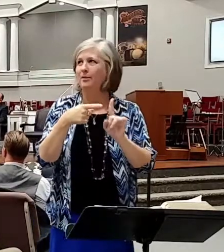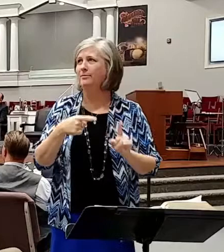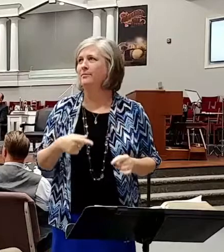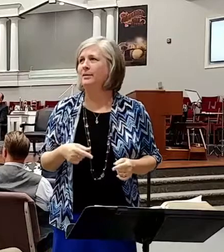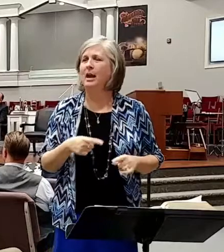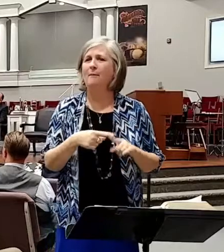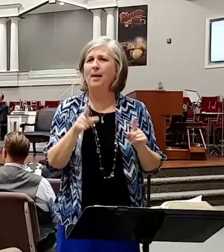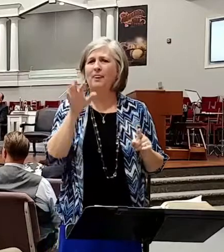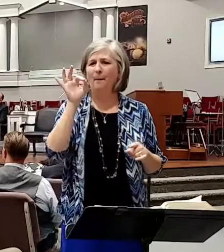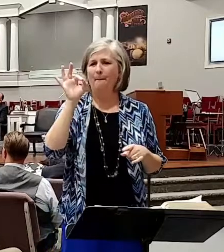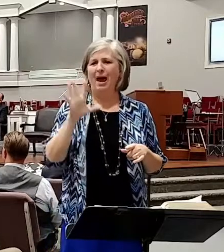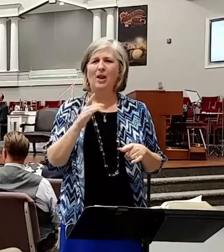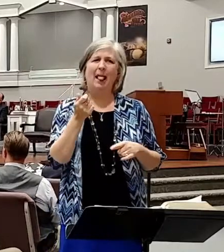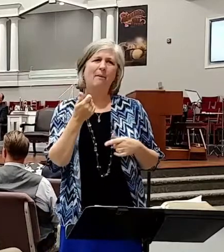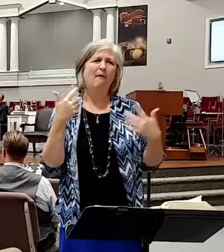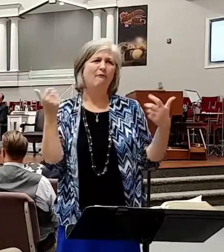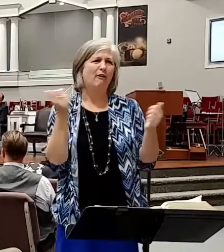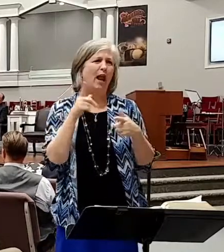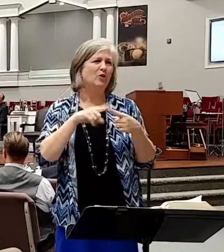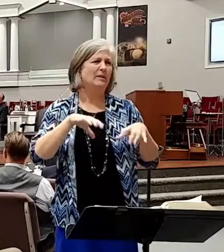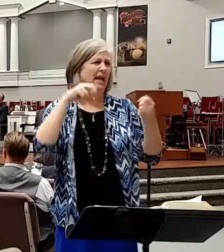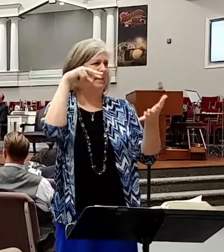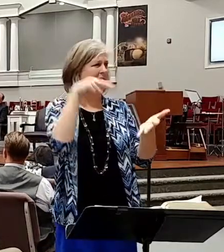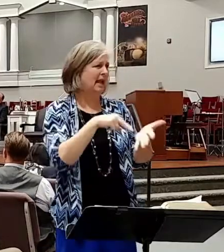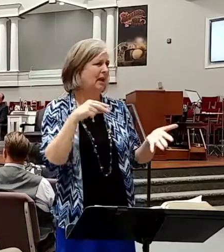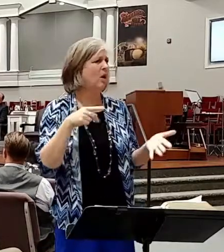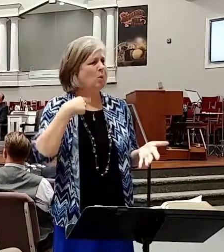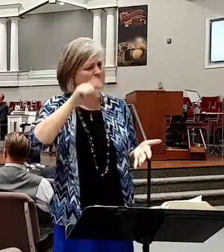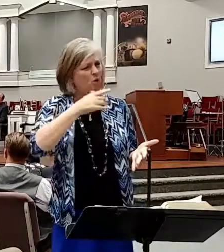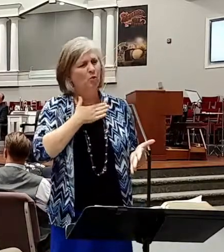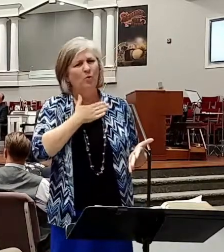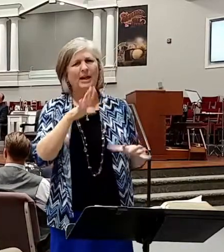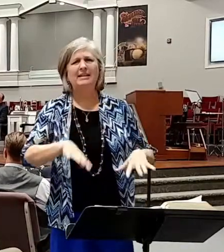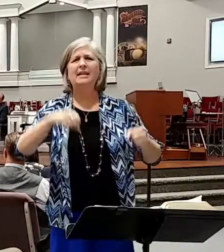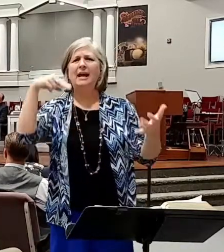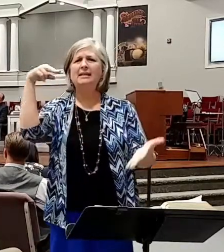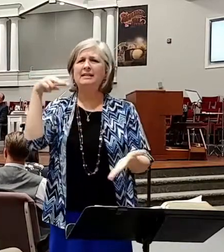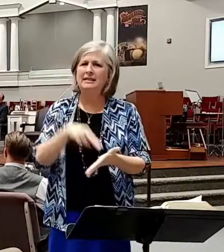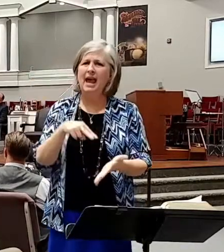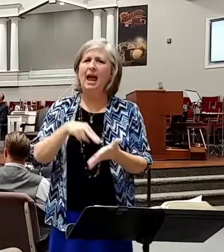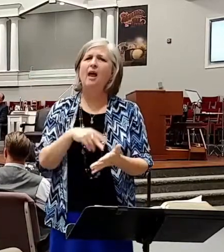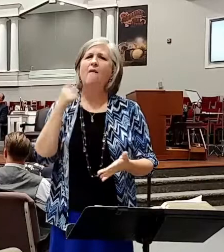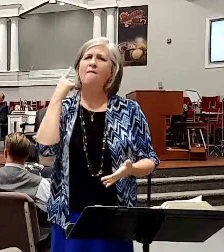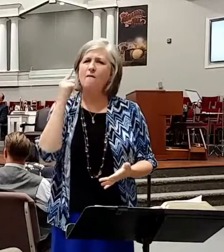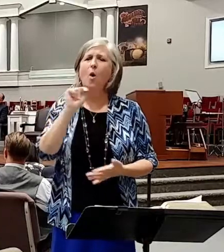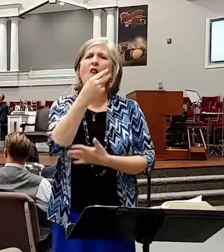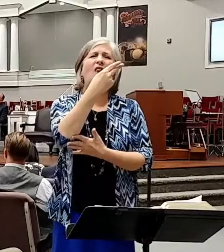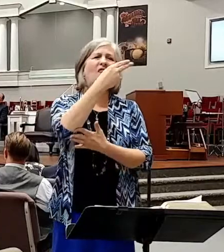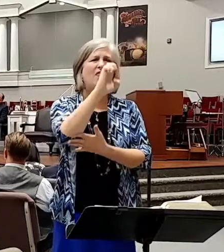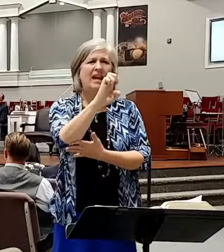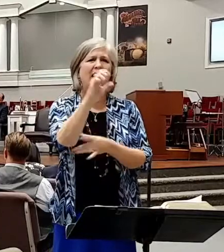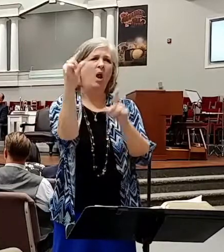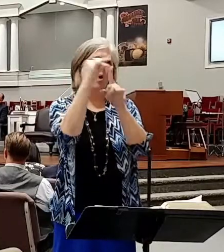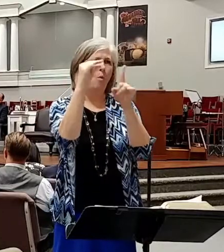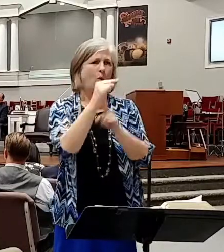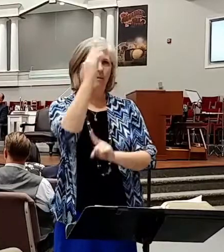afraid to take a little bit of a stand. What are we willing to take a stand for the Word of God? In the